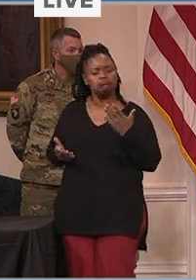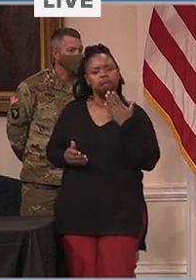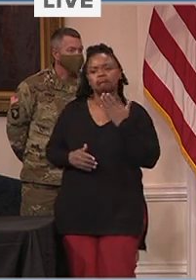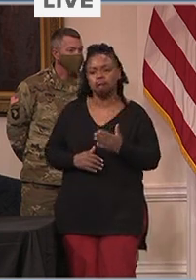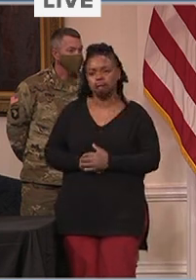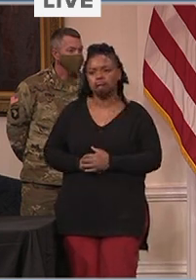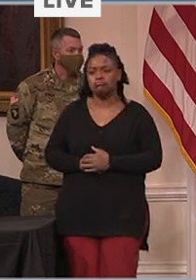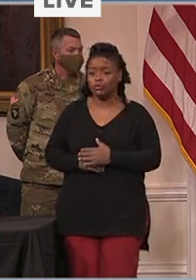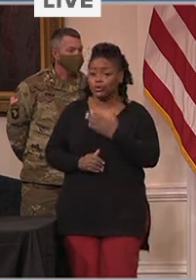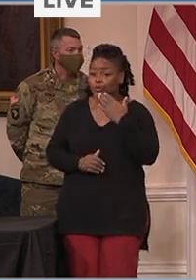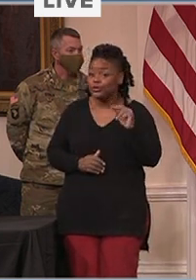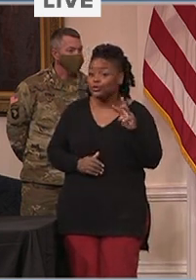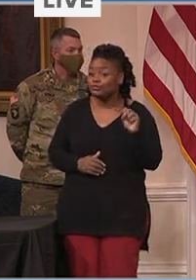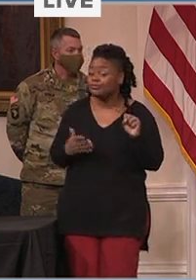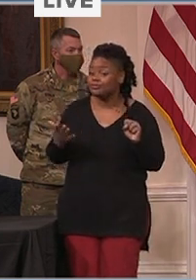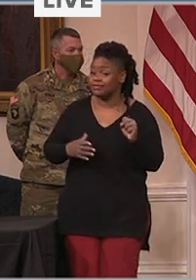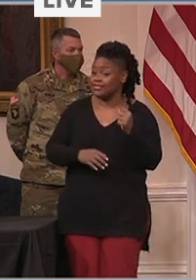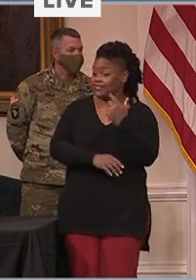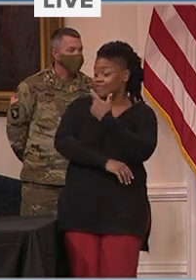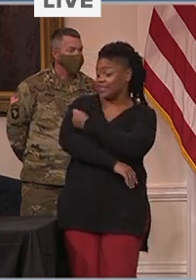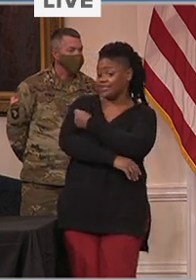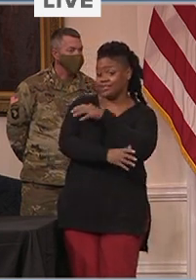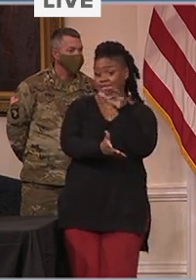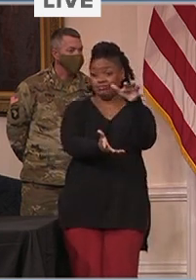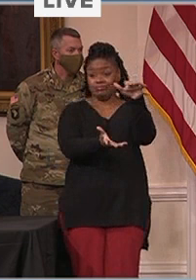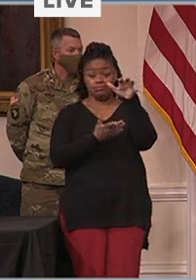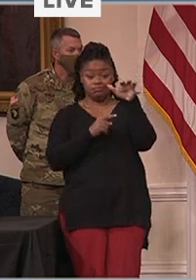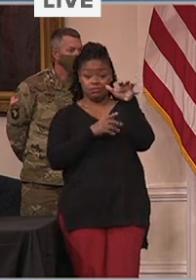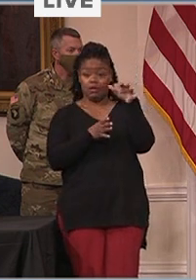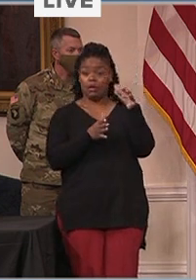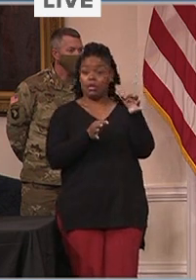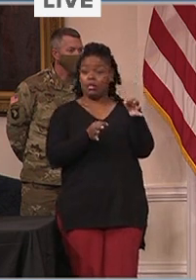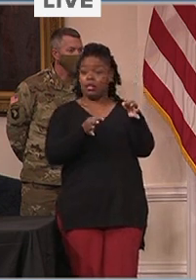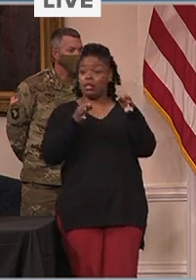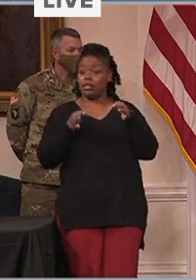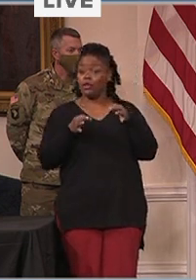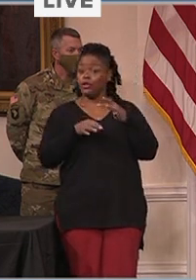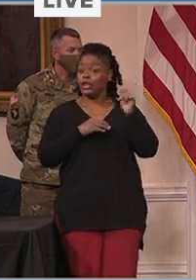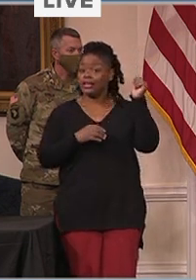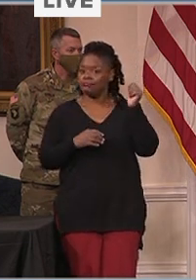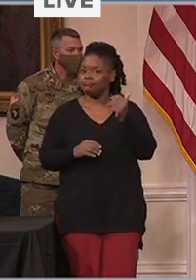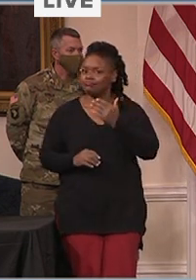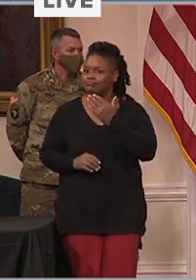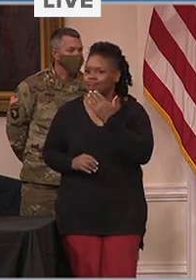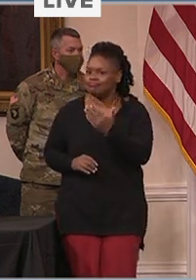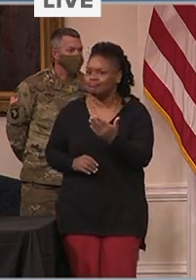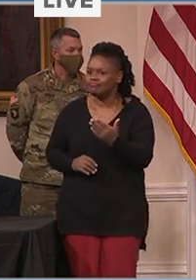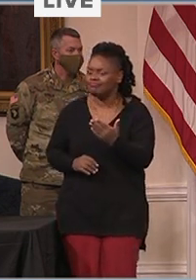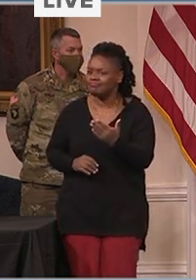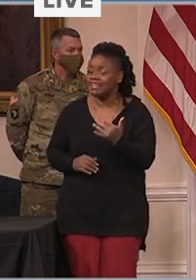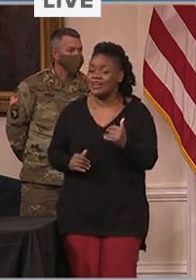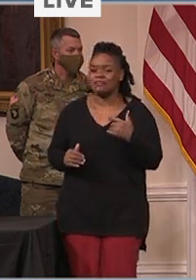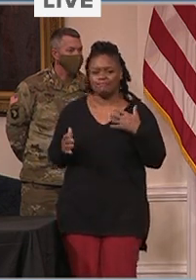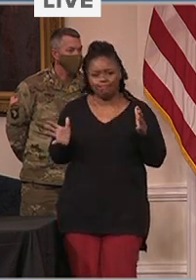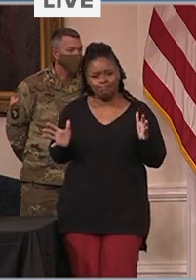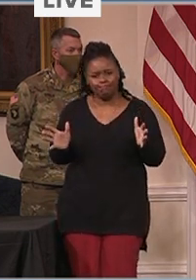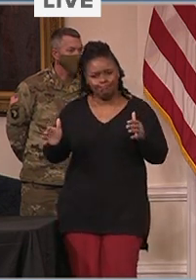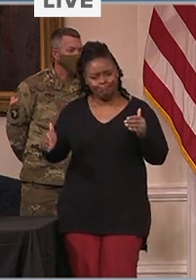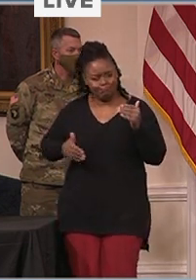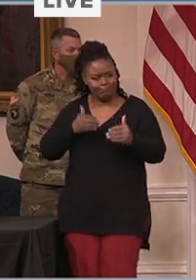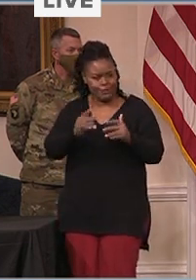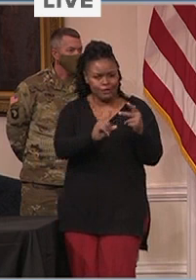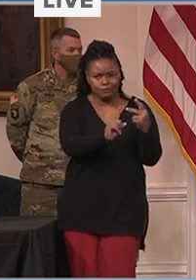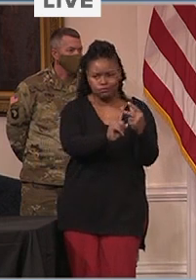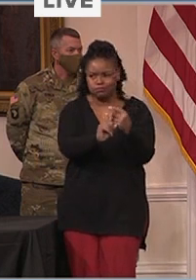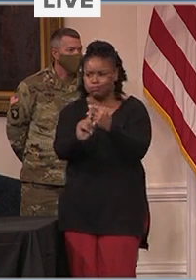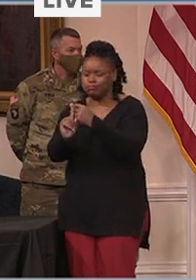have arrived years ahead of schedule and that they are ramping up much faster than they did